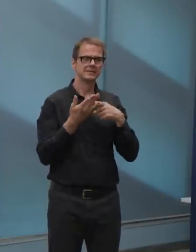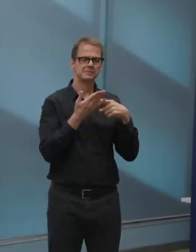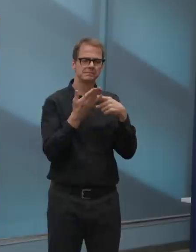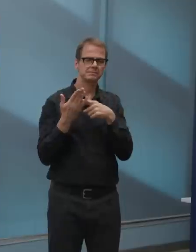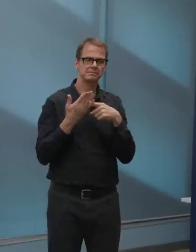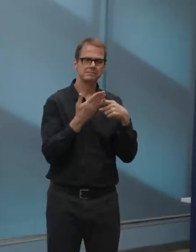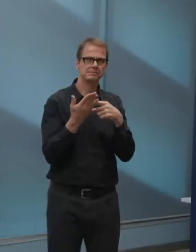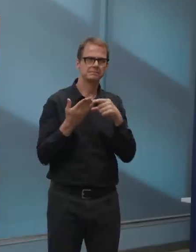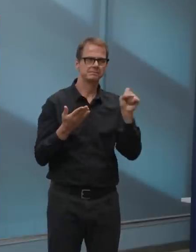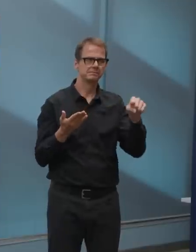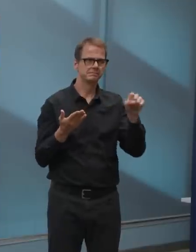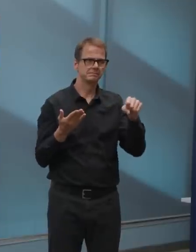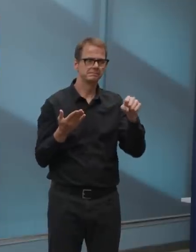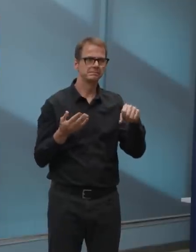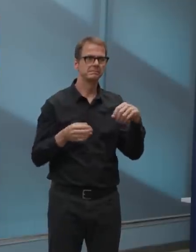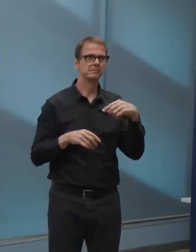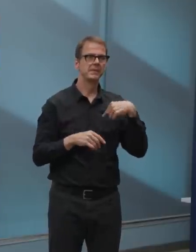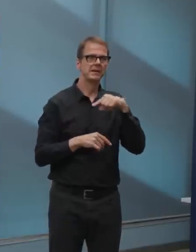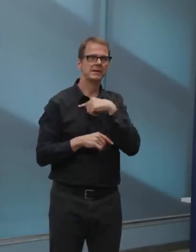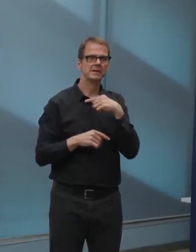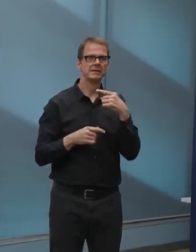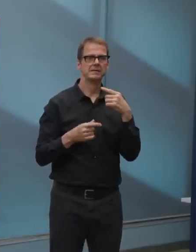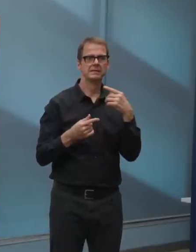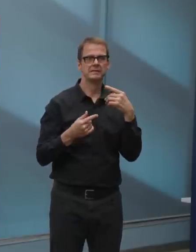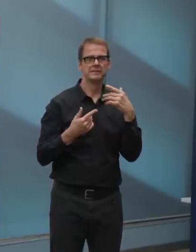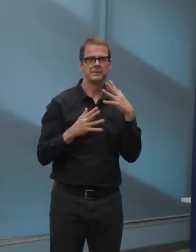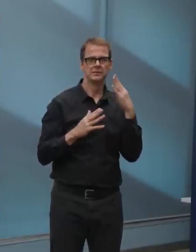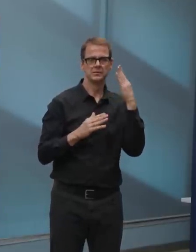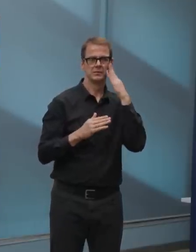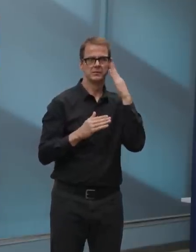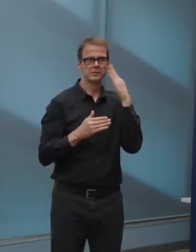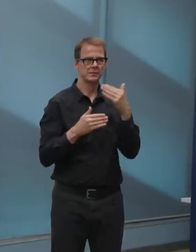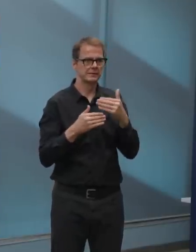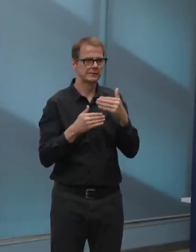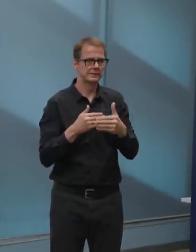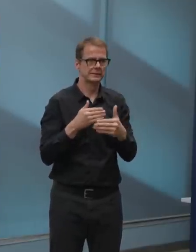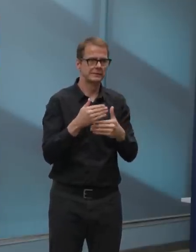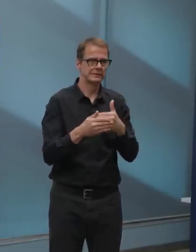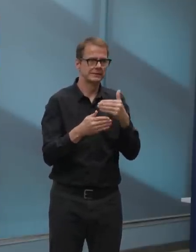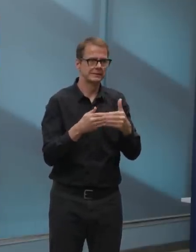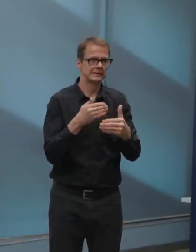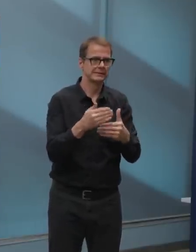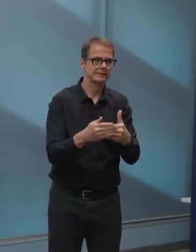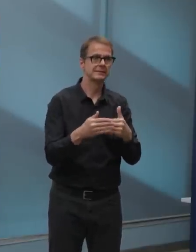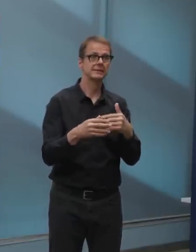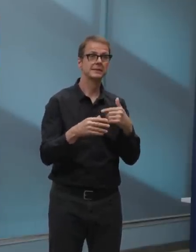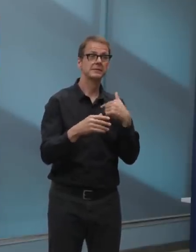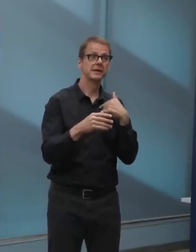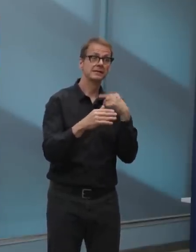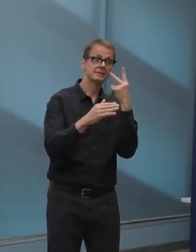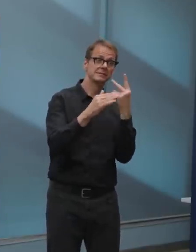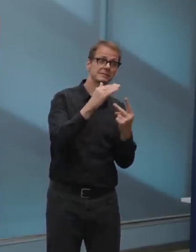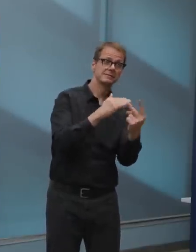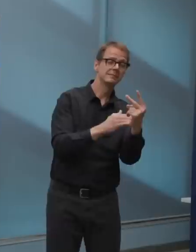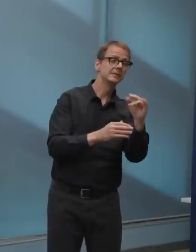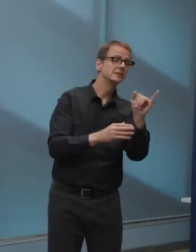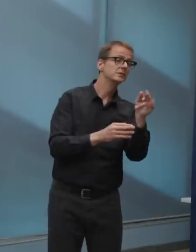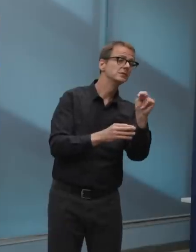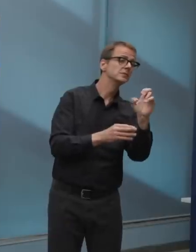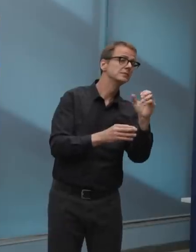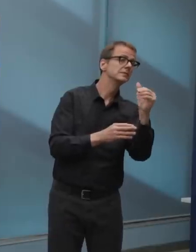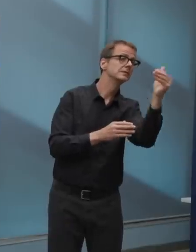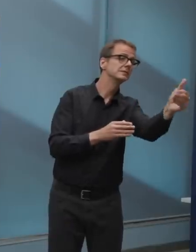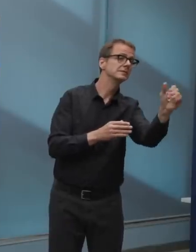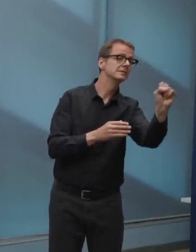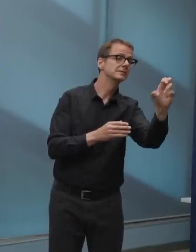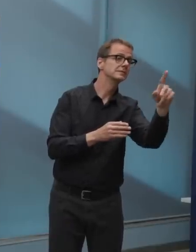to September rises above 50. Uh, some of the analysis that I'm looking for is, um, based on some of the